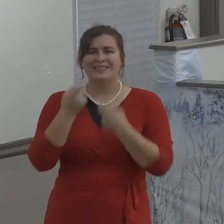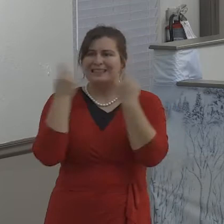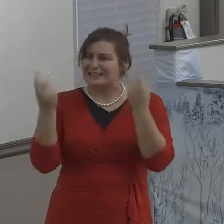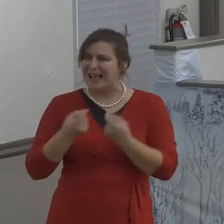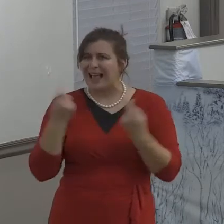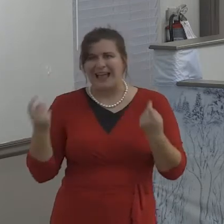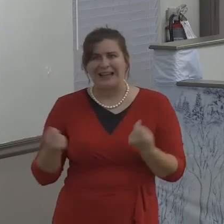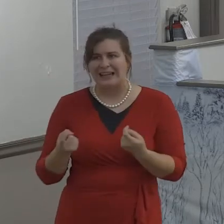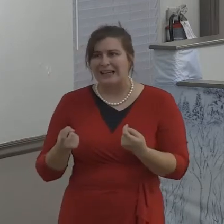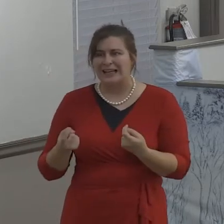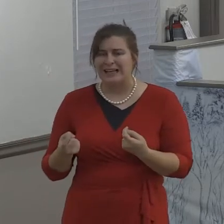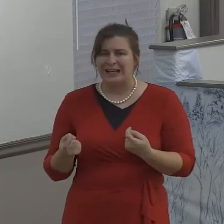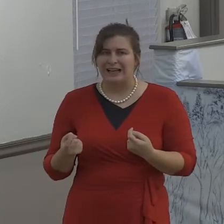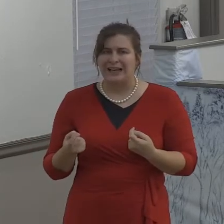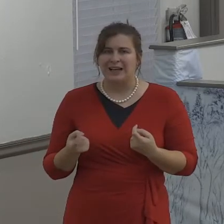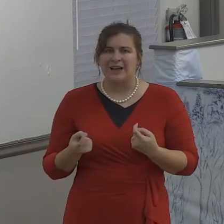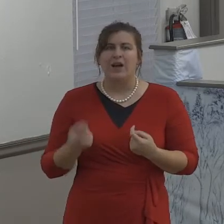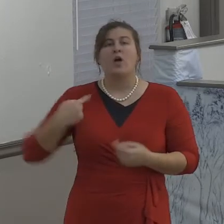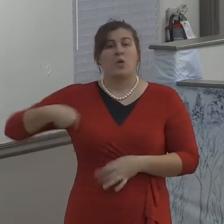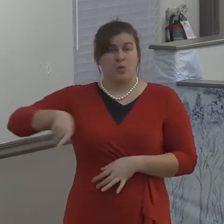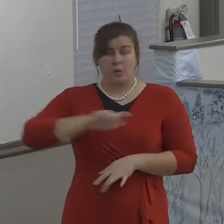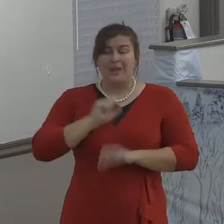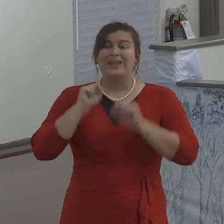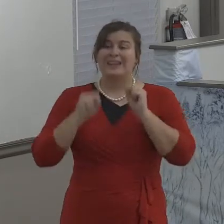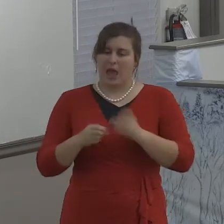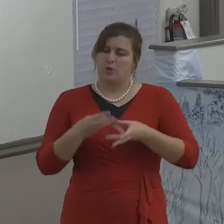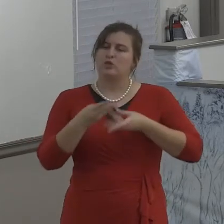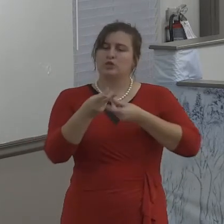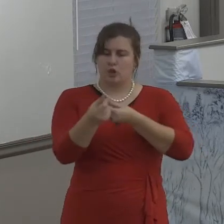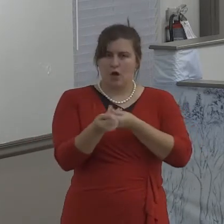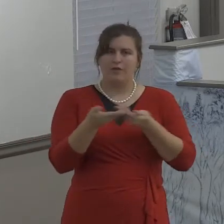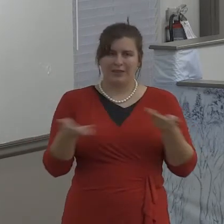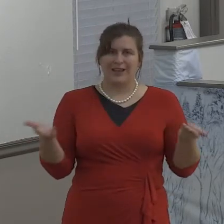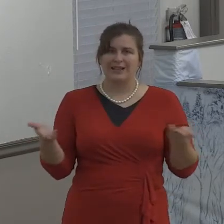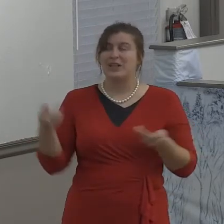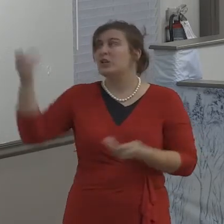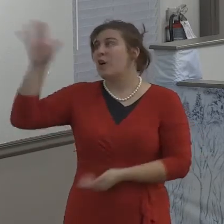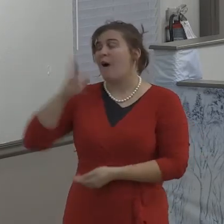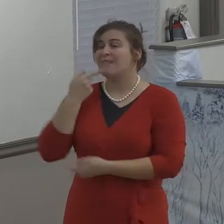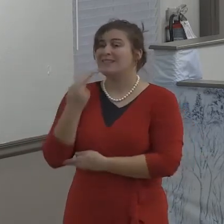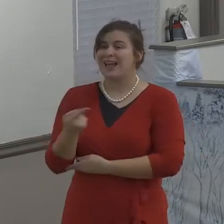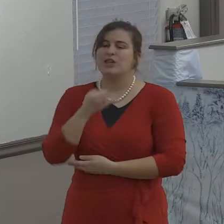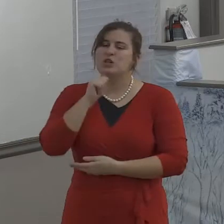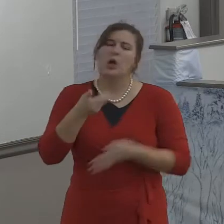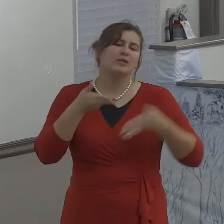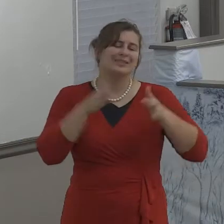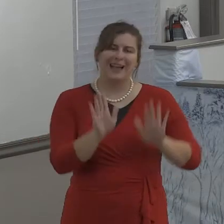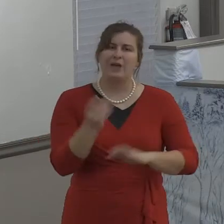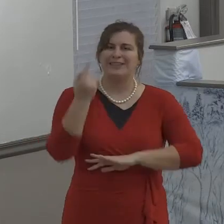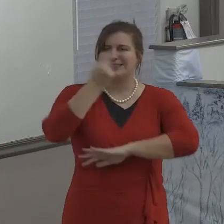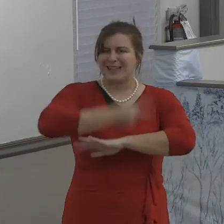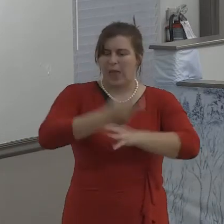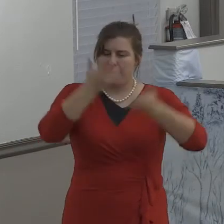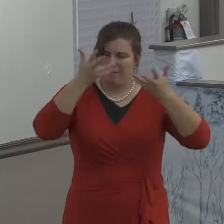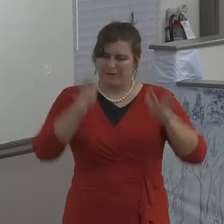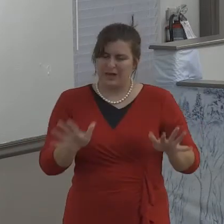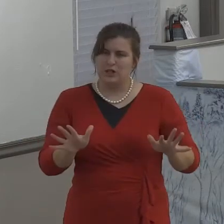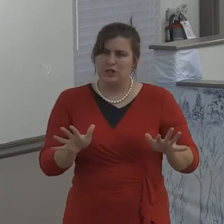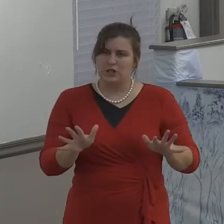the same day. Secondly, be tender hearted, the Bible says in Ephesians 4.32, and be tender hearted.